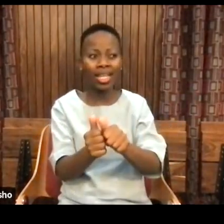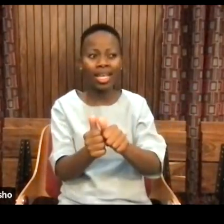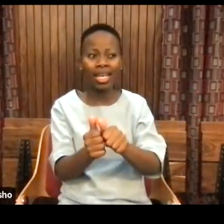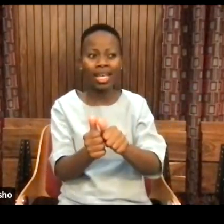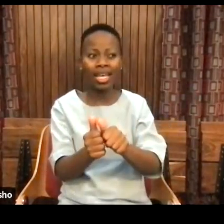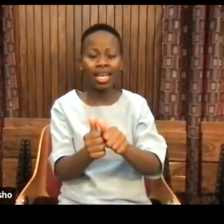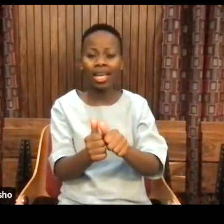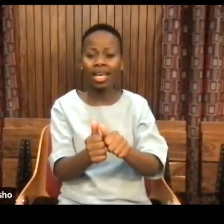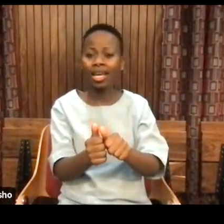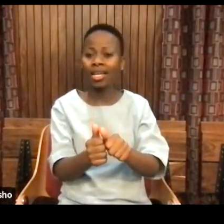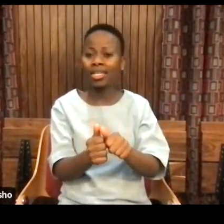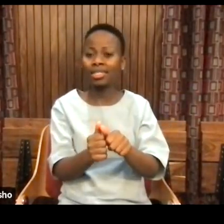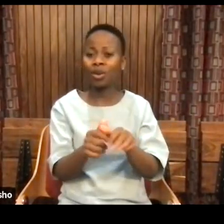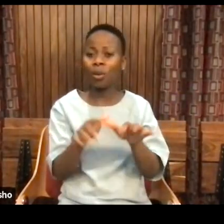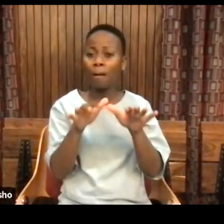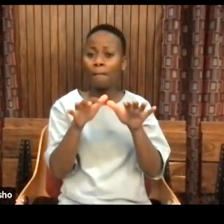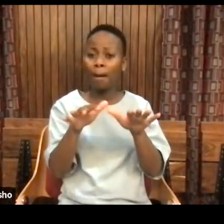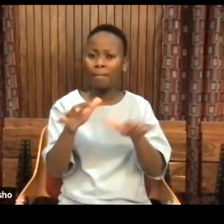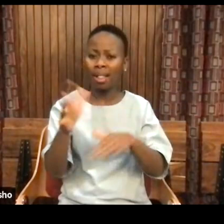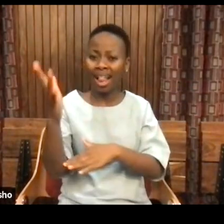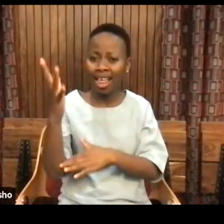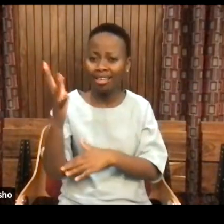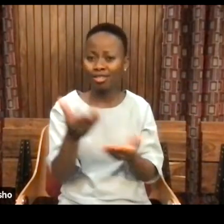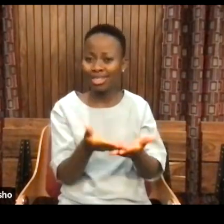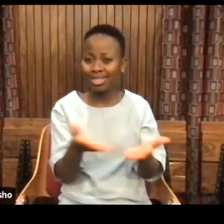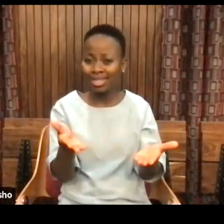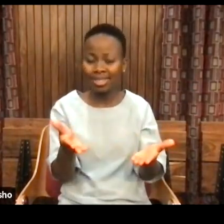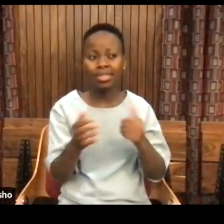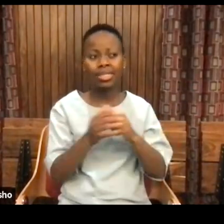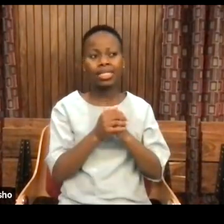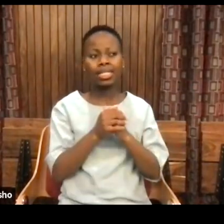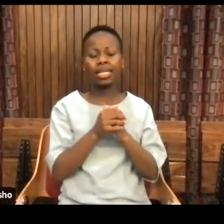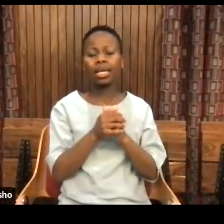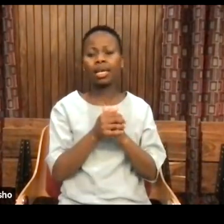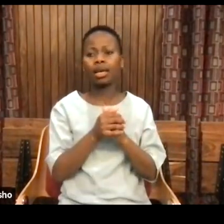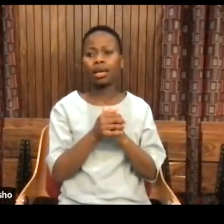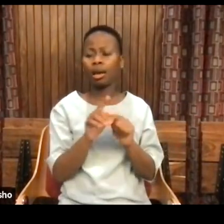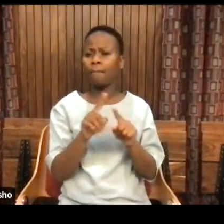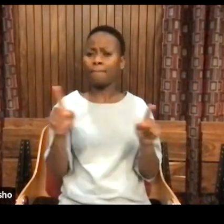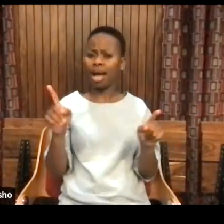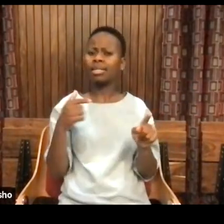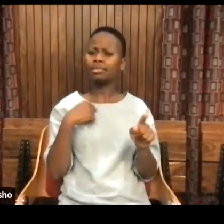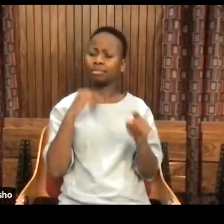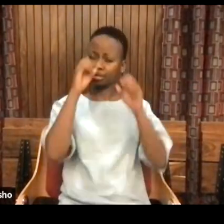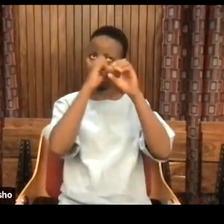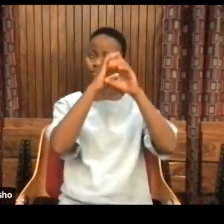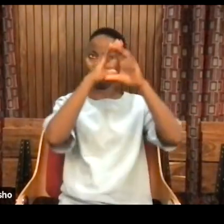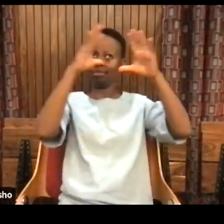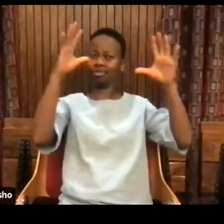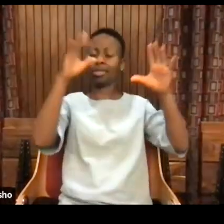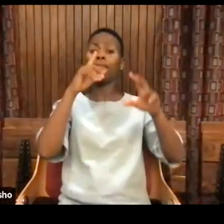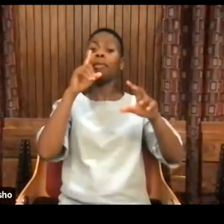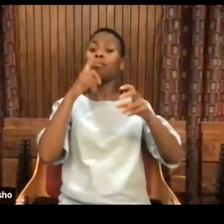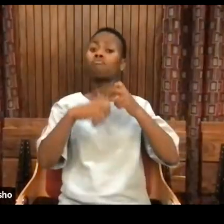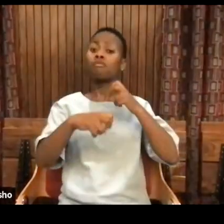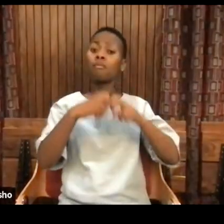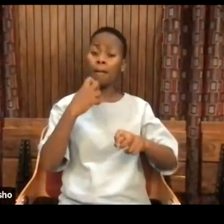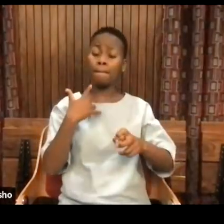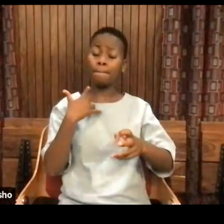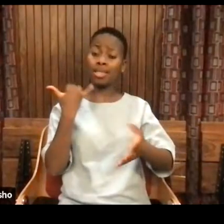pub, that's where all the public lectures are given, and I'm going up there. And what was rather striking was the moment I got there,